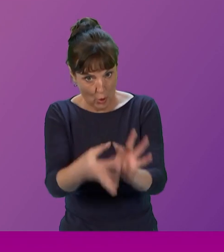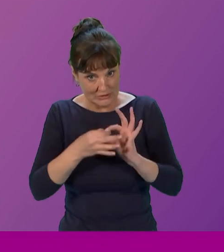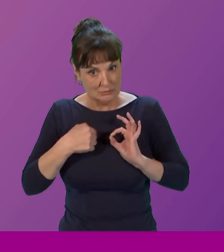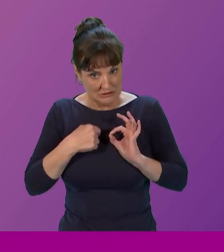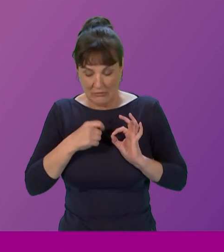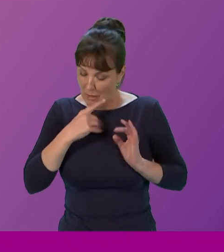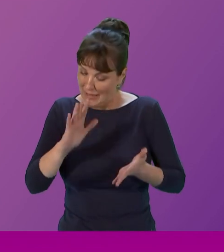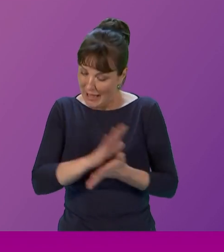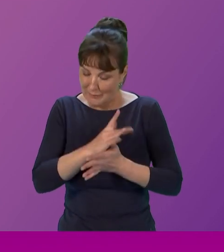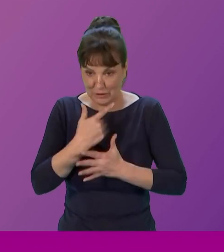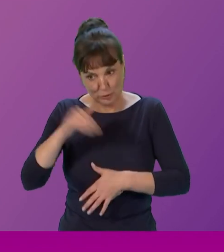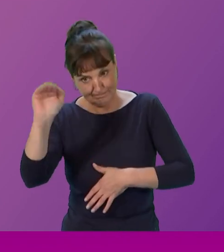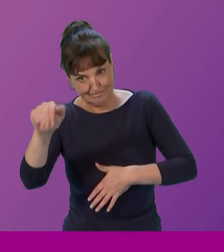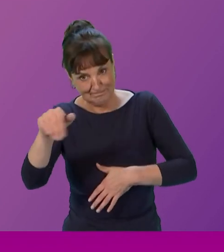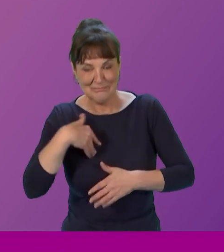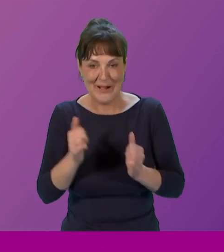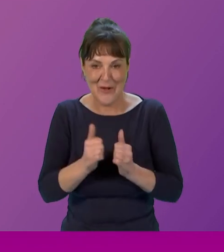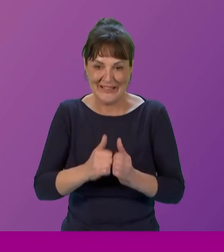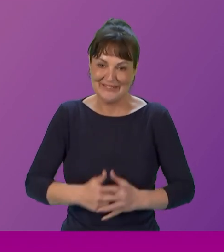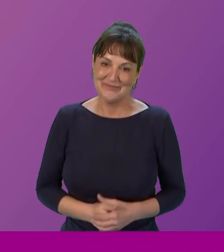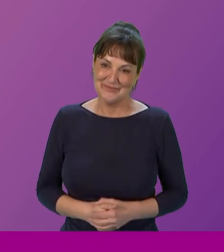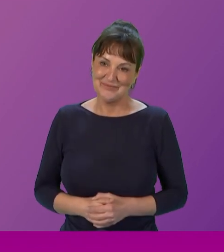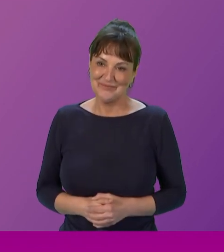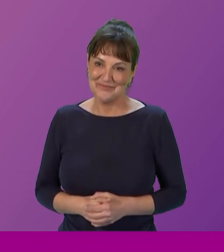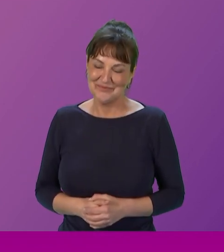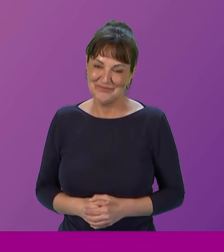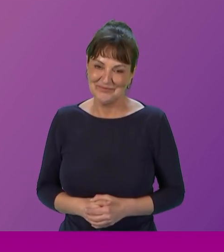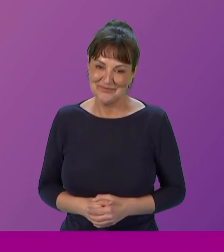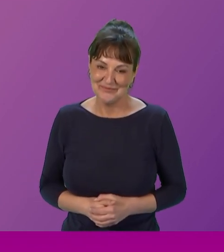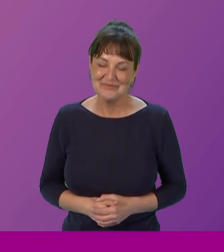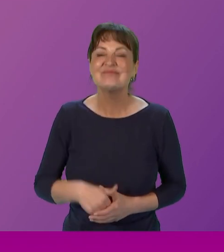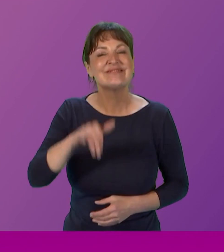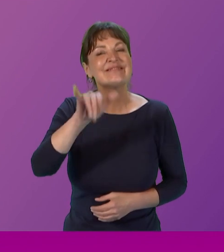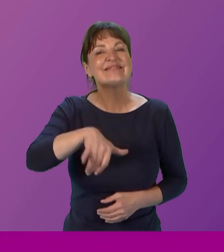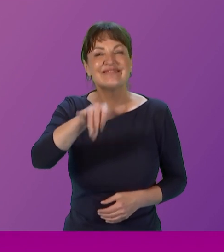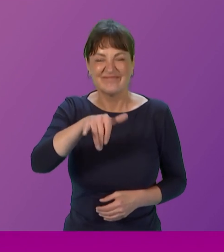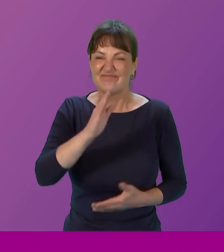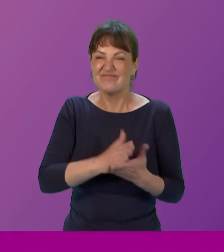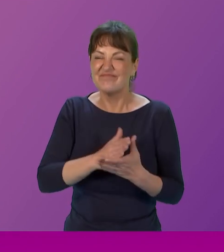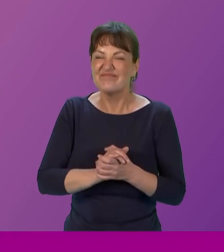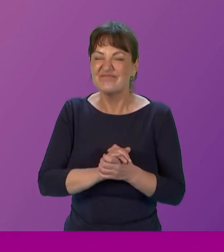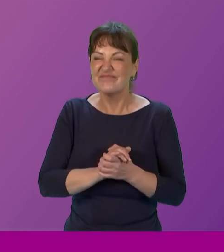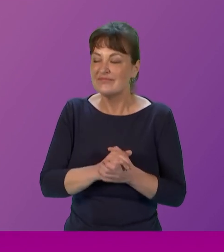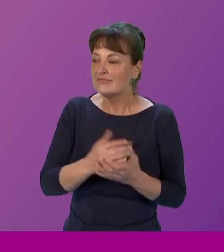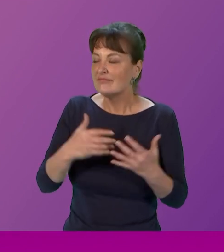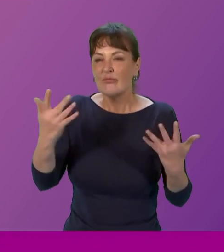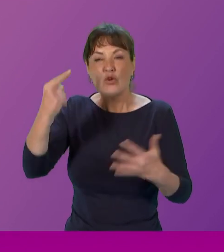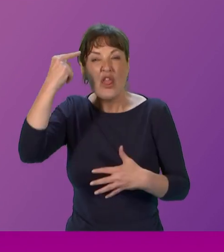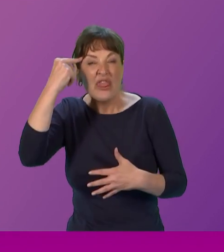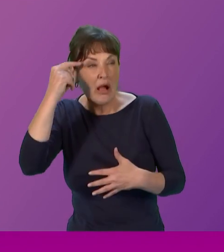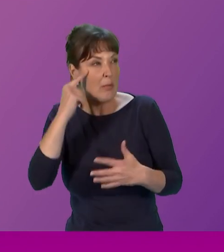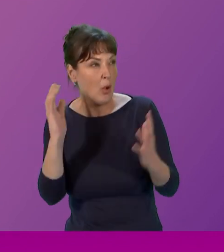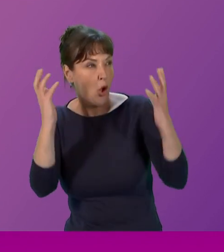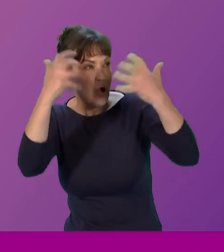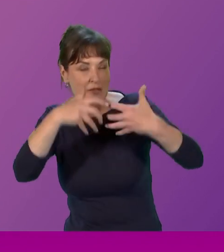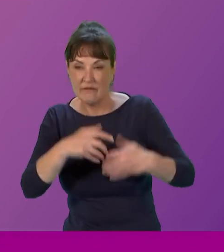And Megan? Yes, absolutely. I mean, I think, you know, when you're, you're looking at, um, concerns such as alcoholism, um, it's